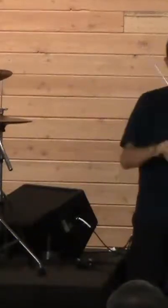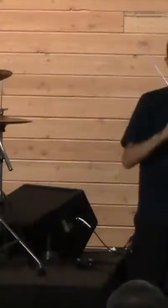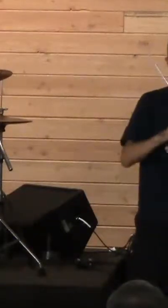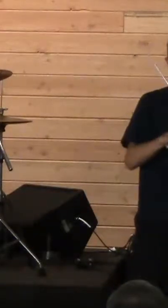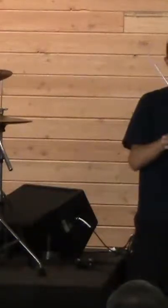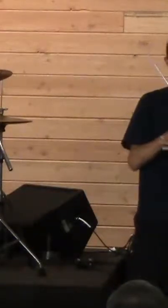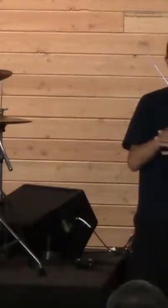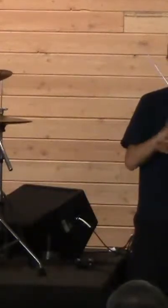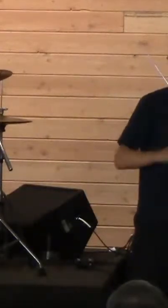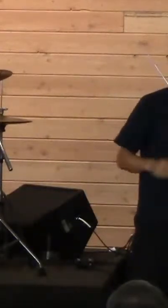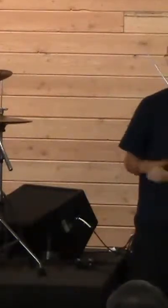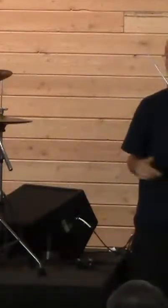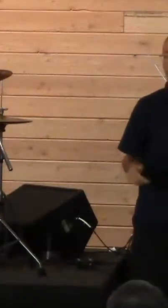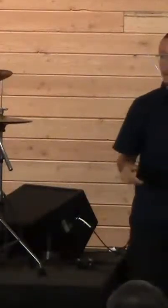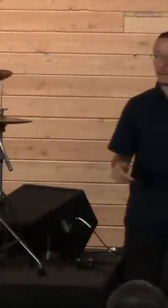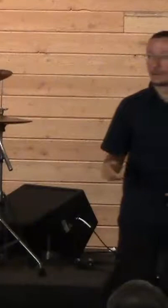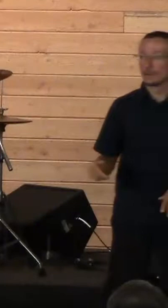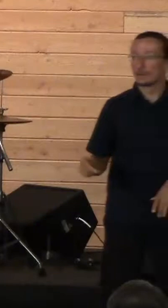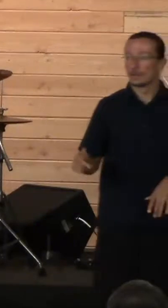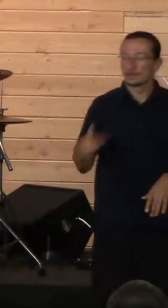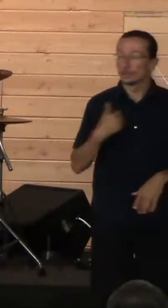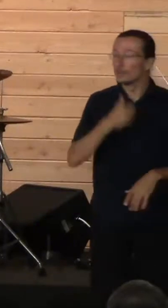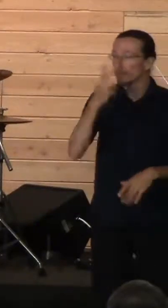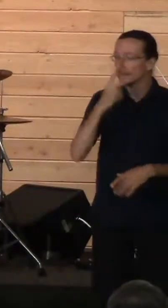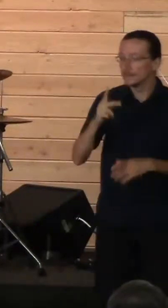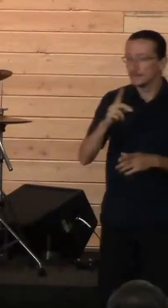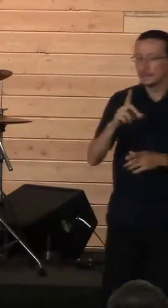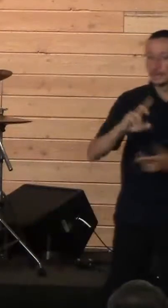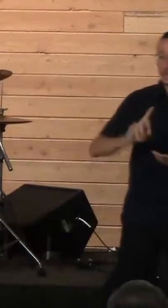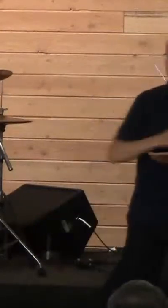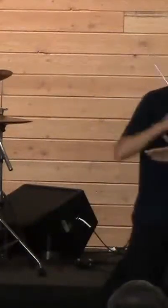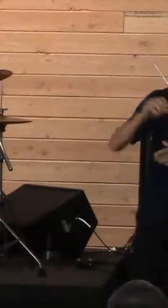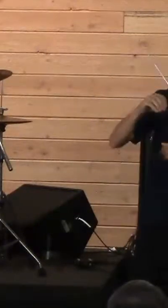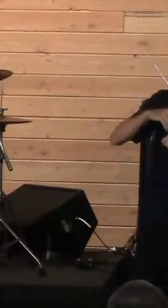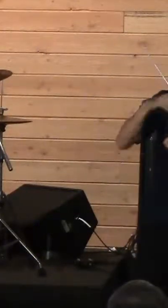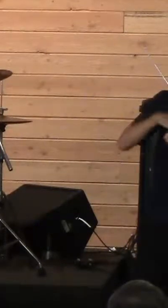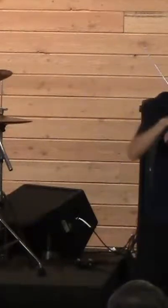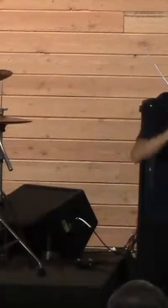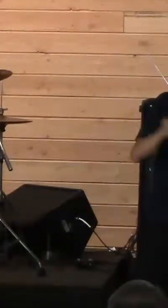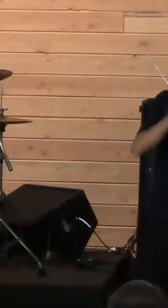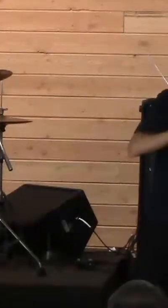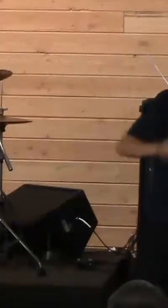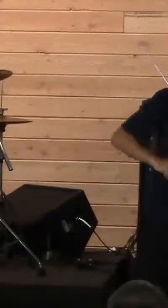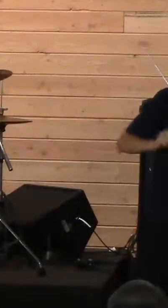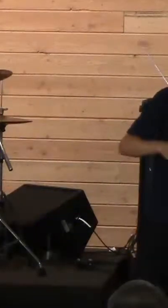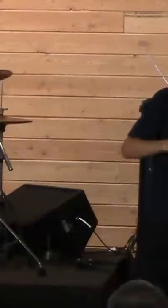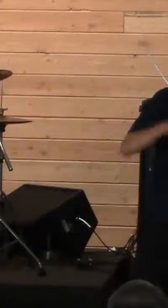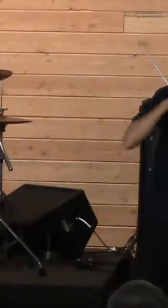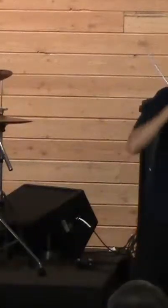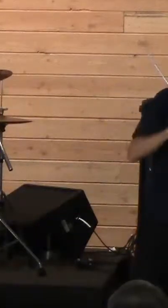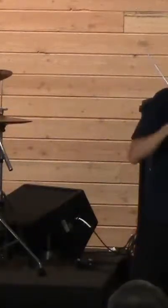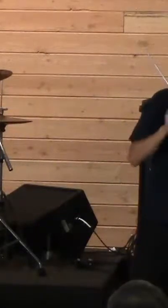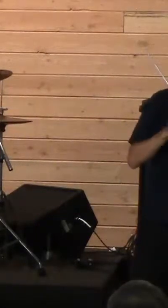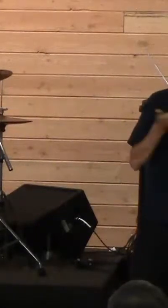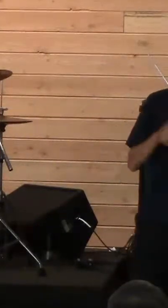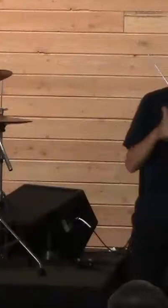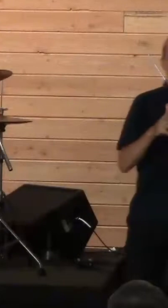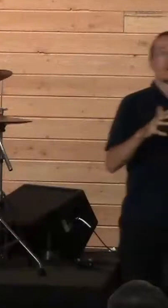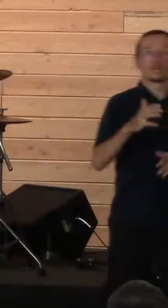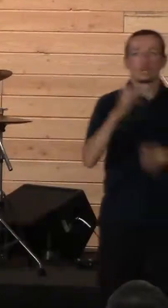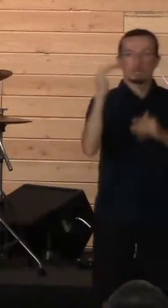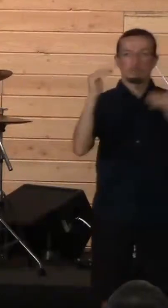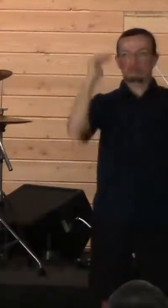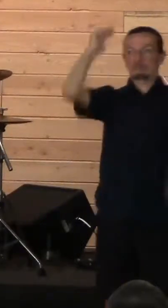David anointed as king, as just a little guy, and then he defeats Goliath, and he's helping